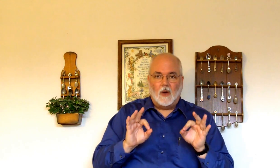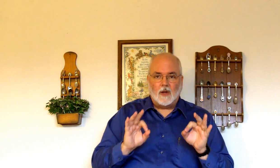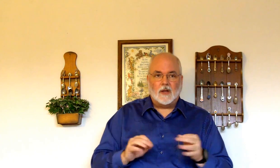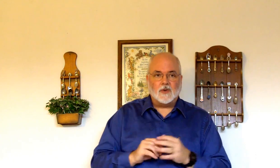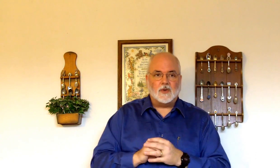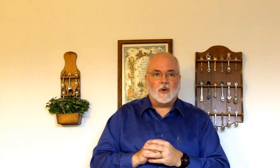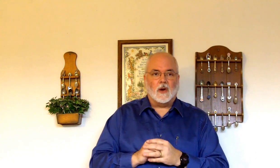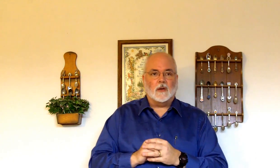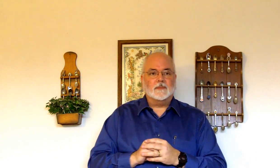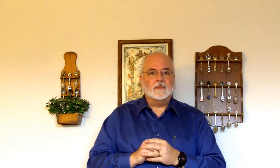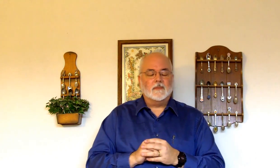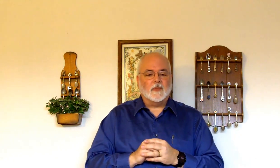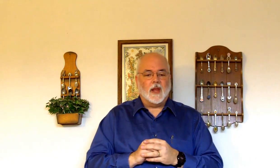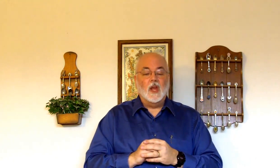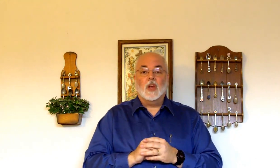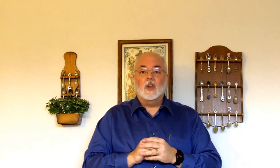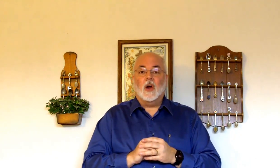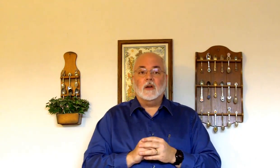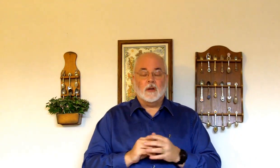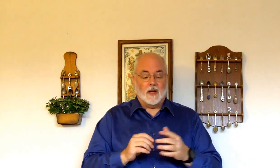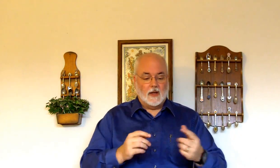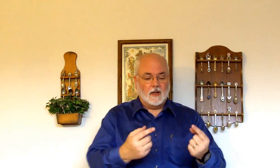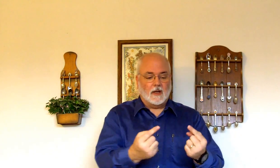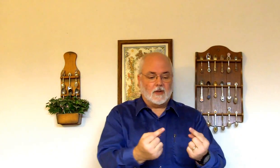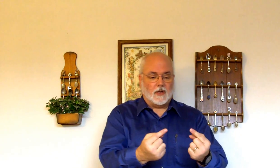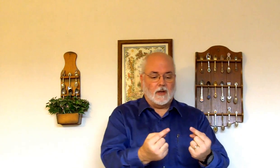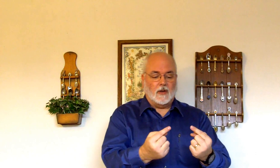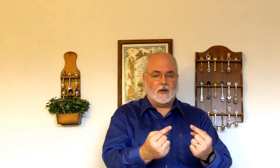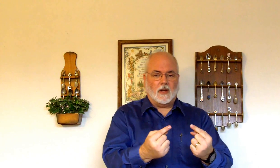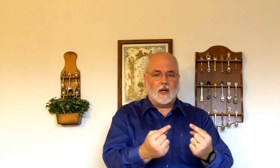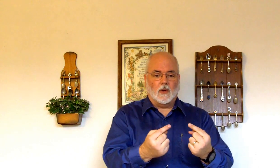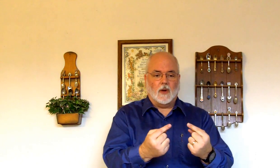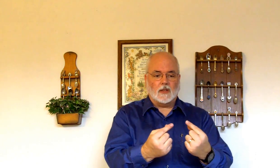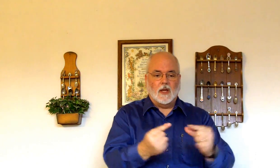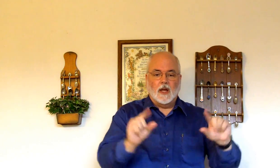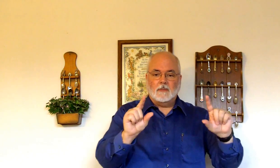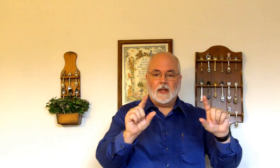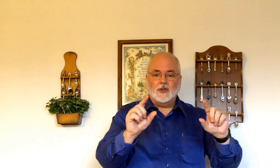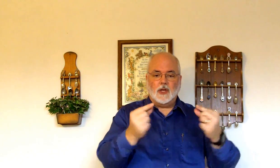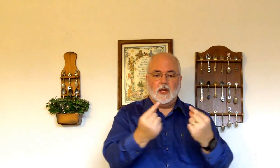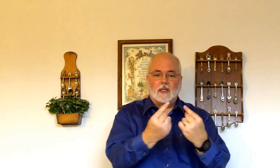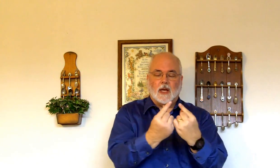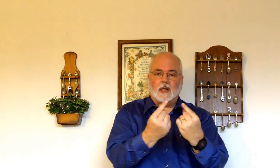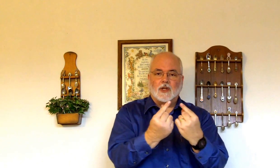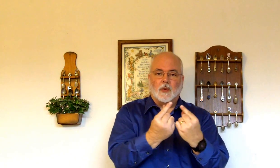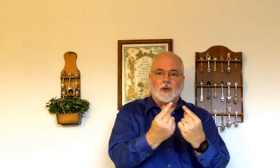it touches your heart. Okay. Garden. Didn't touch it. Didn't tell you what it was. Make G's. Kind of touch it with your